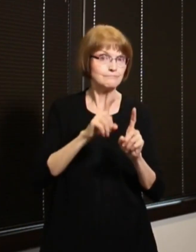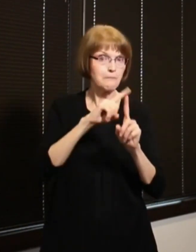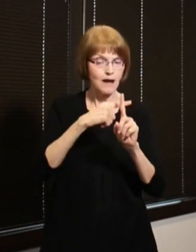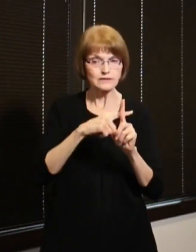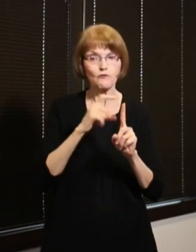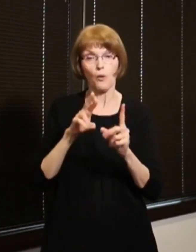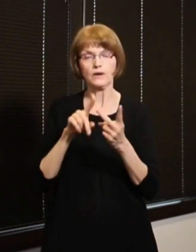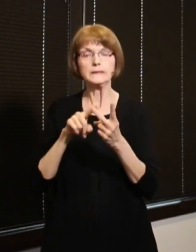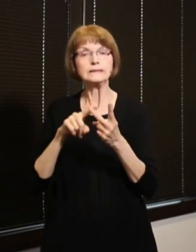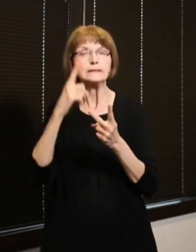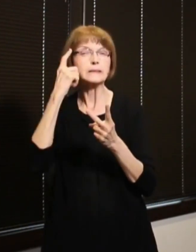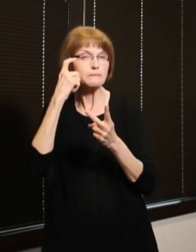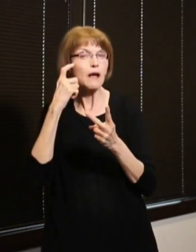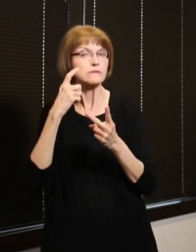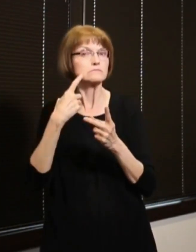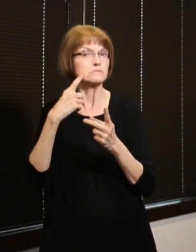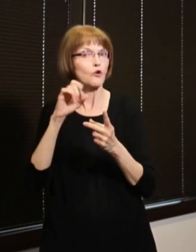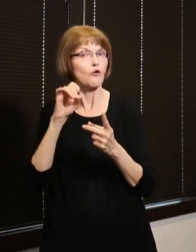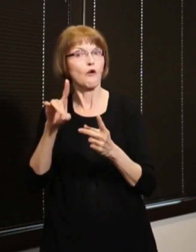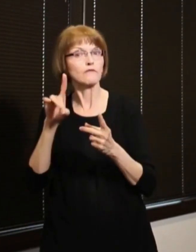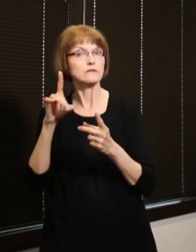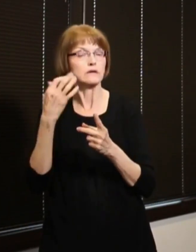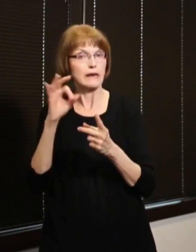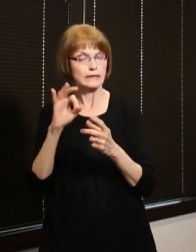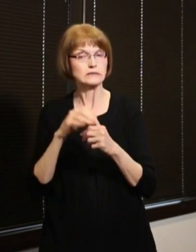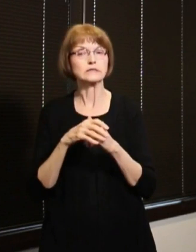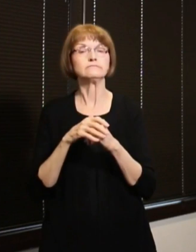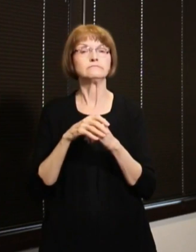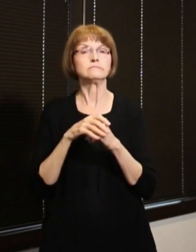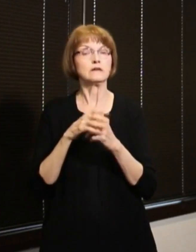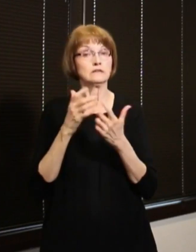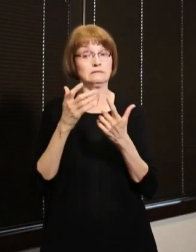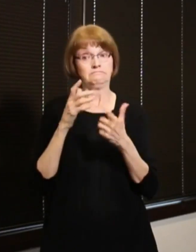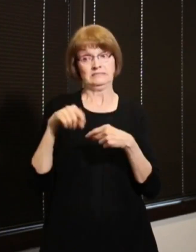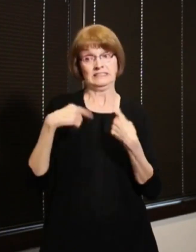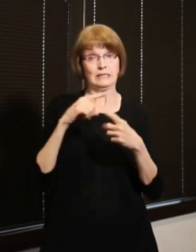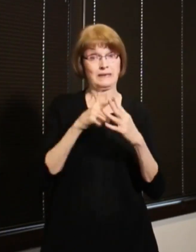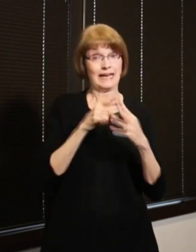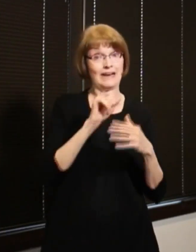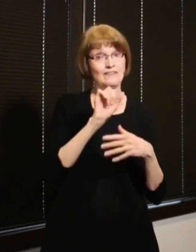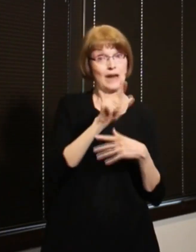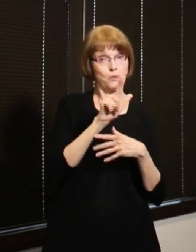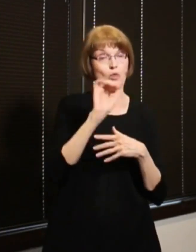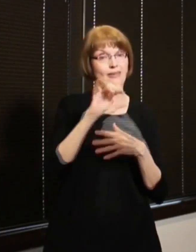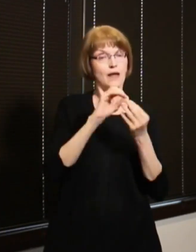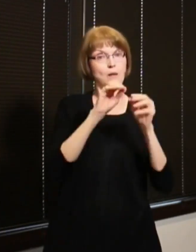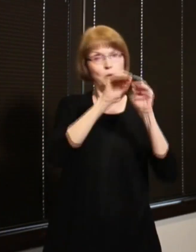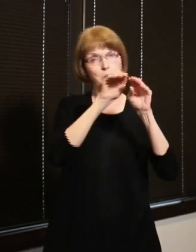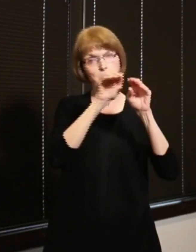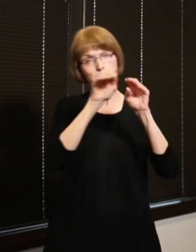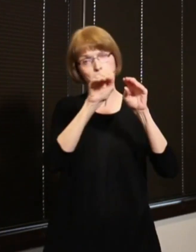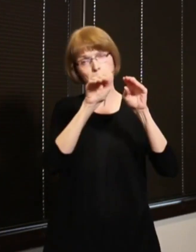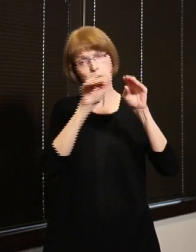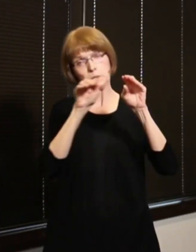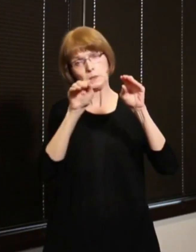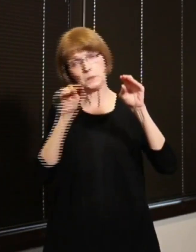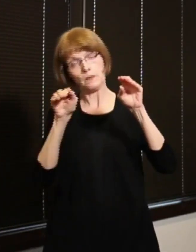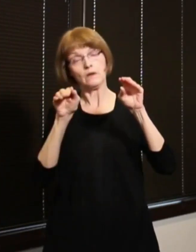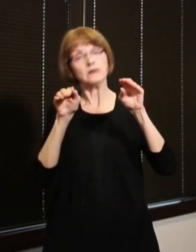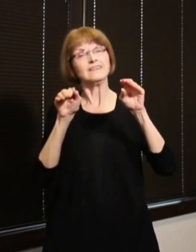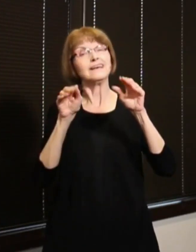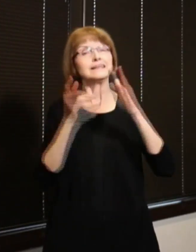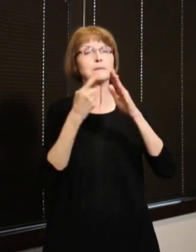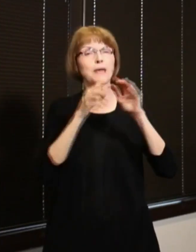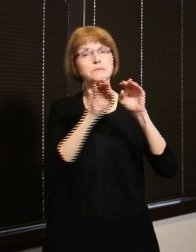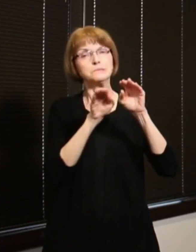And that rolling average has continued to fall steadily since early April with a few upticks here and there. The data